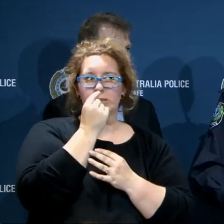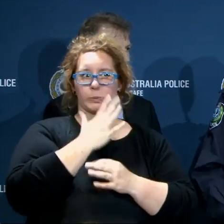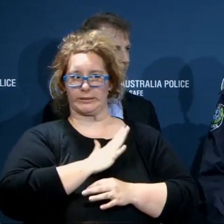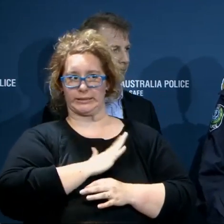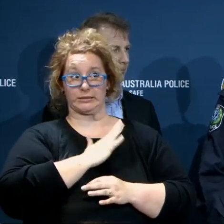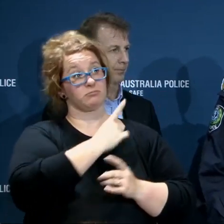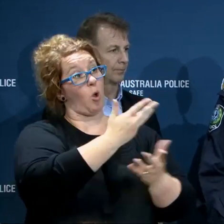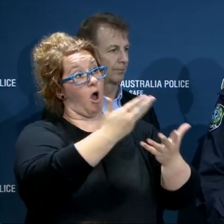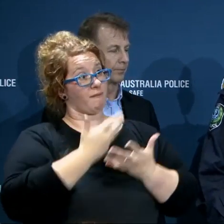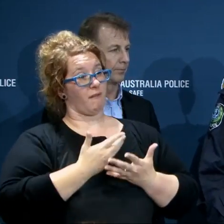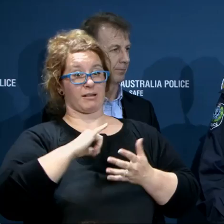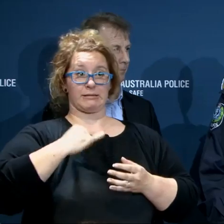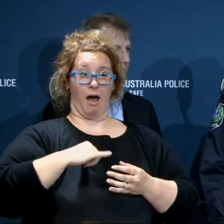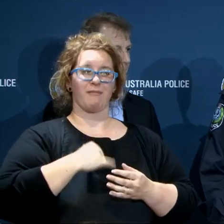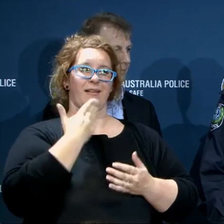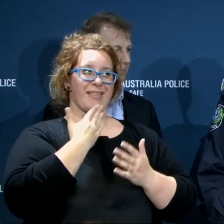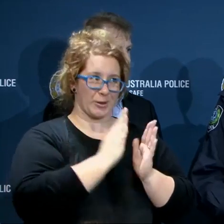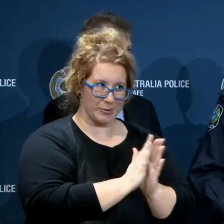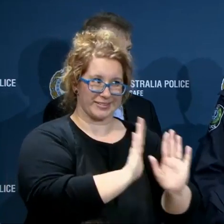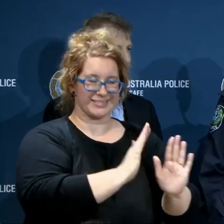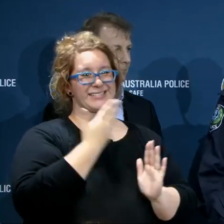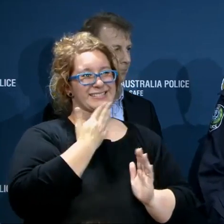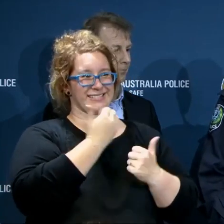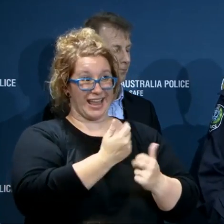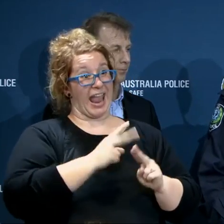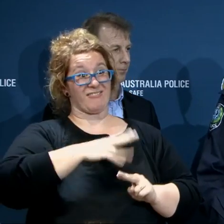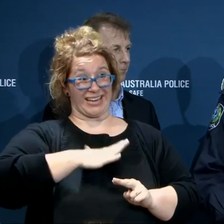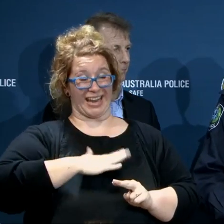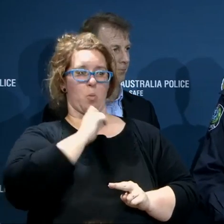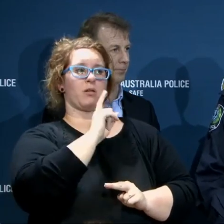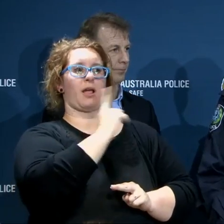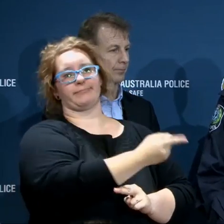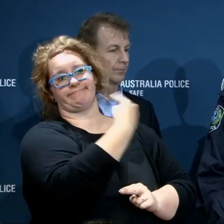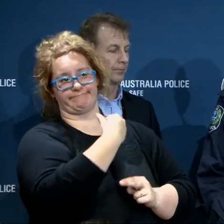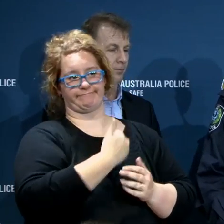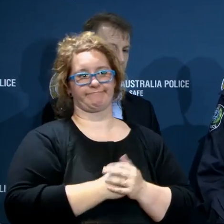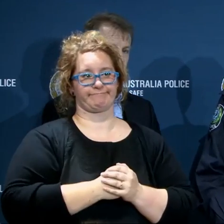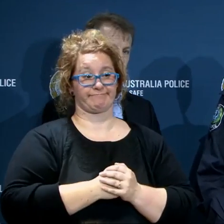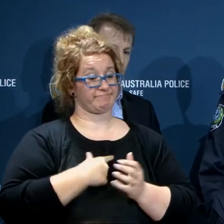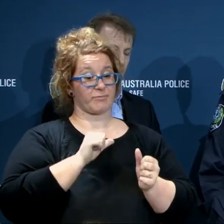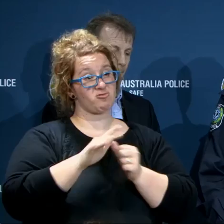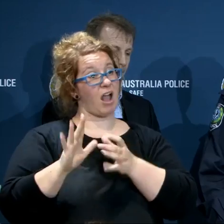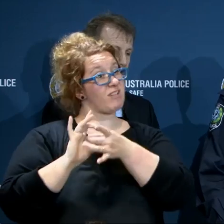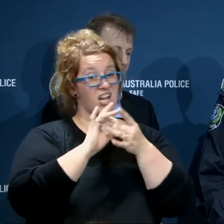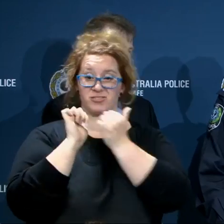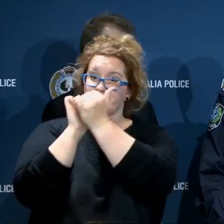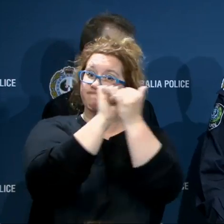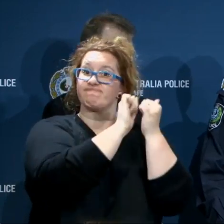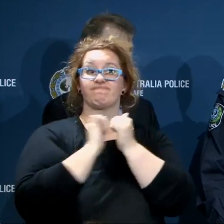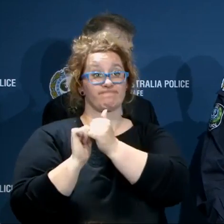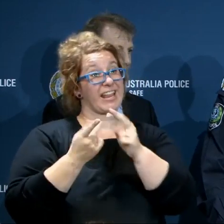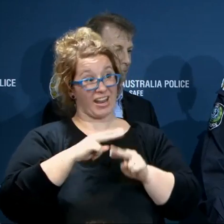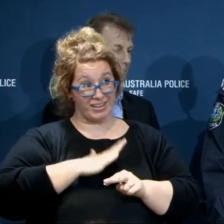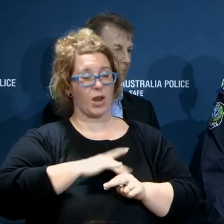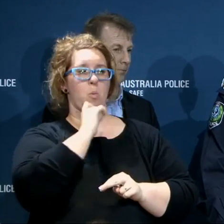They're offering their resources in the event that we need them. We have an excellent cooperative relationship and if that's necessary, we'll certainly avail ourselves